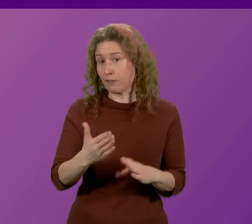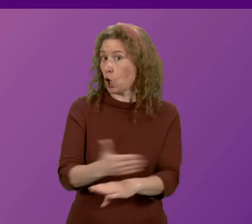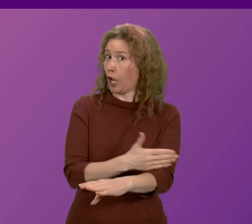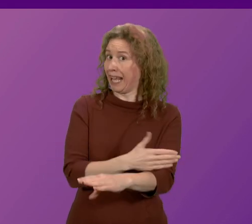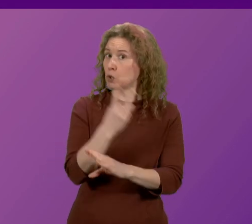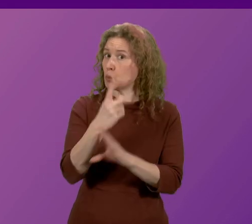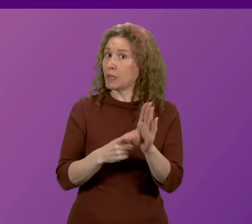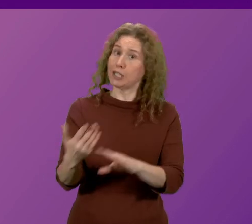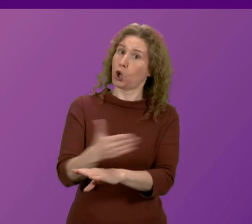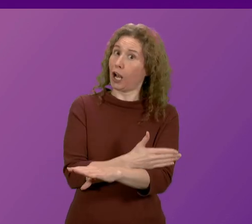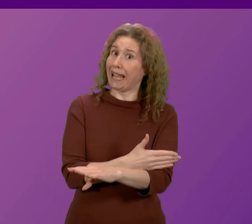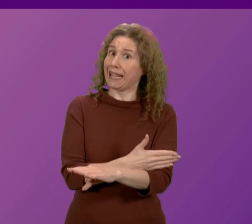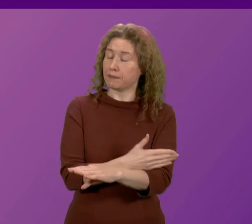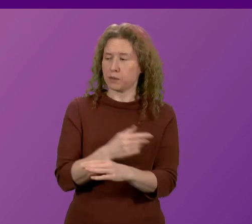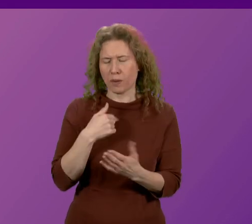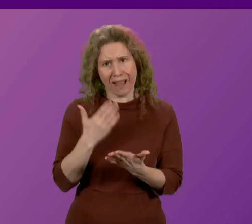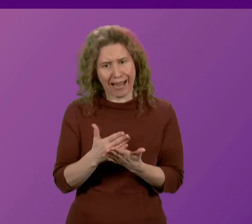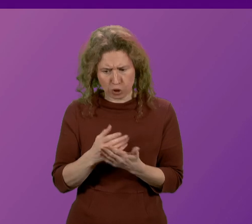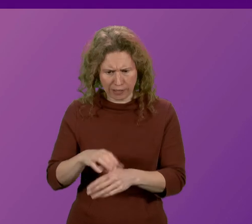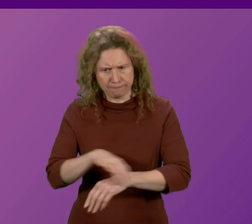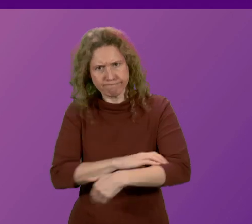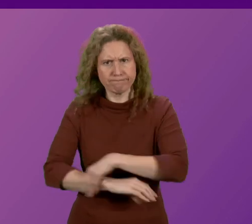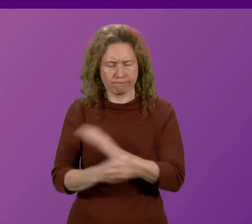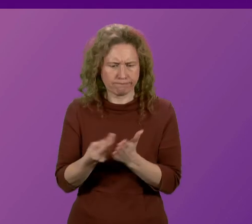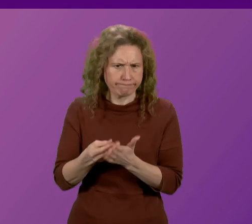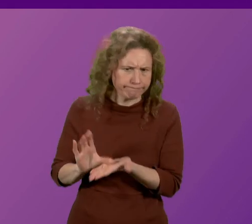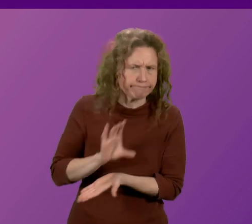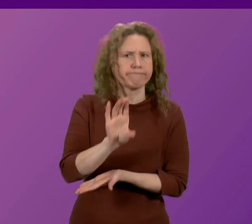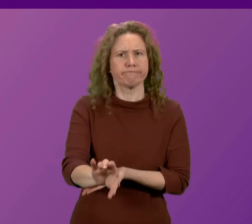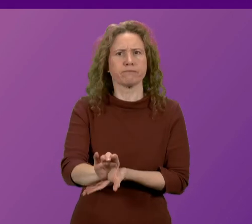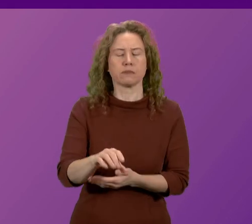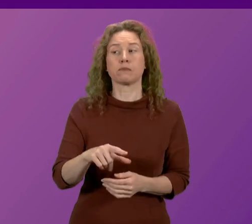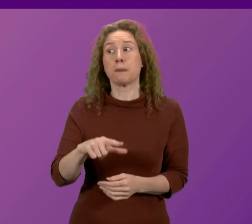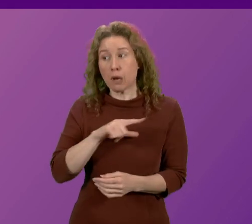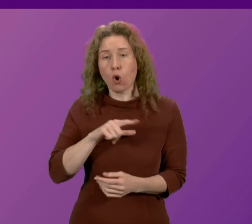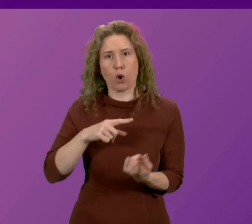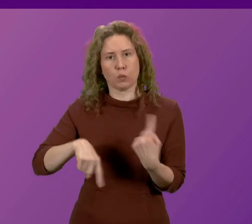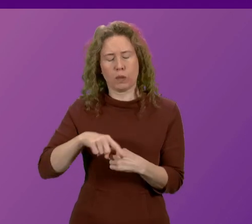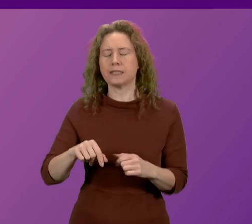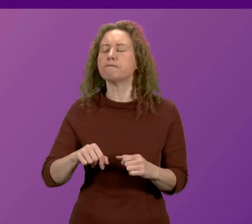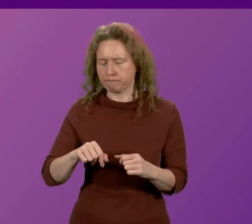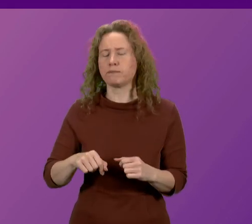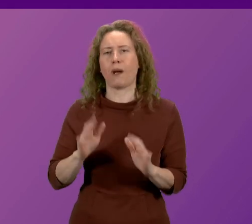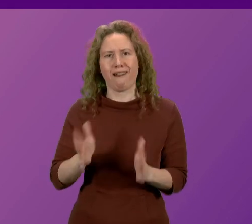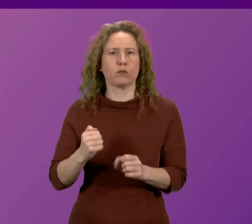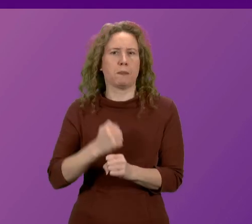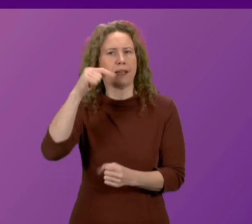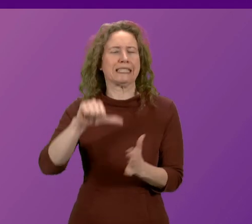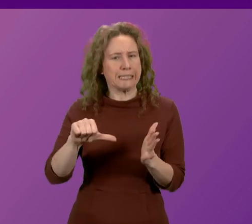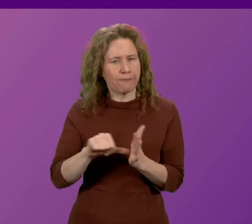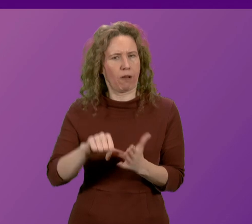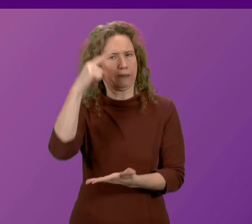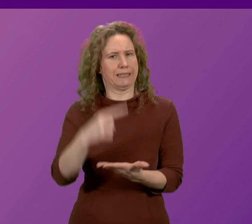our original target. So we have put in the extra resources because we were prepared to take the hard decision